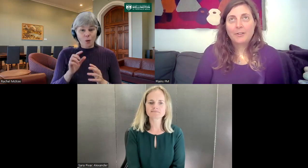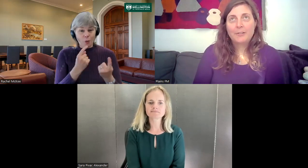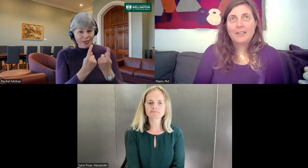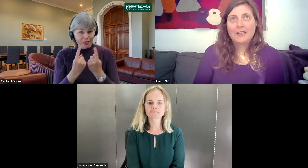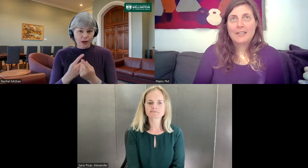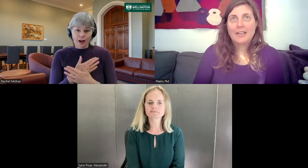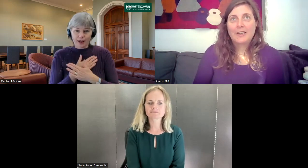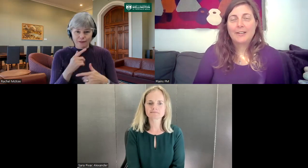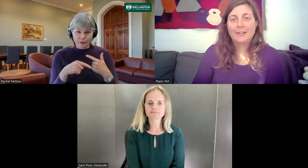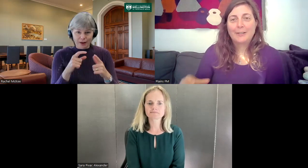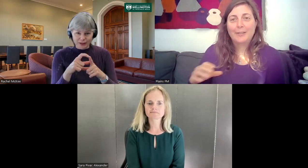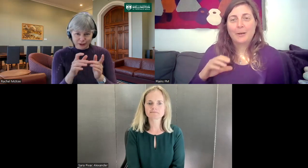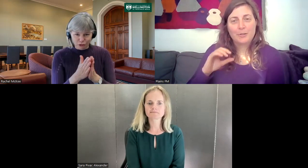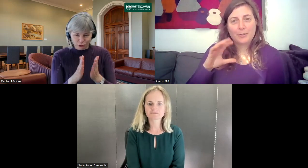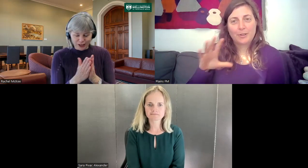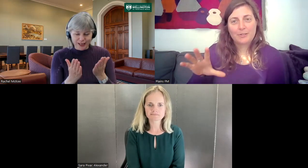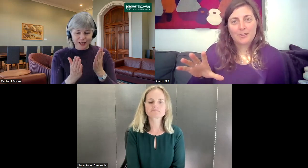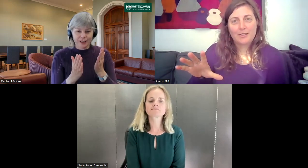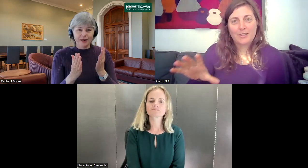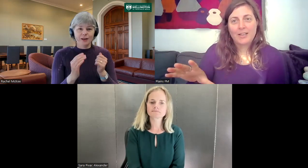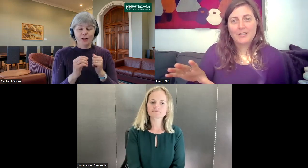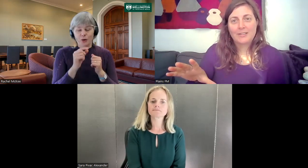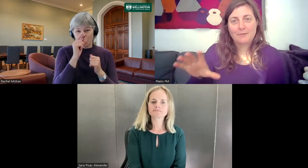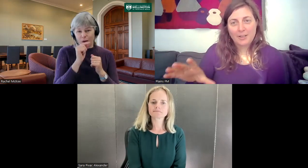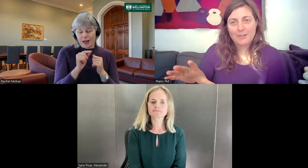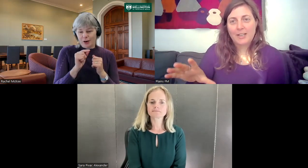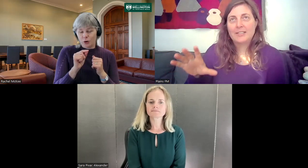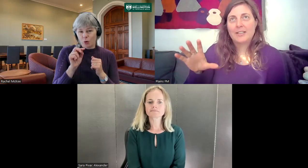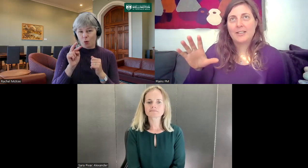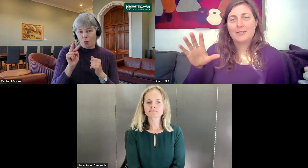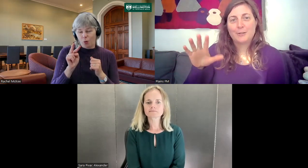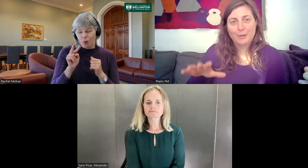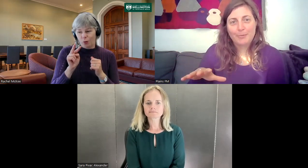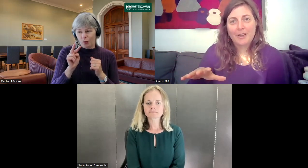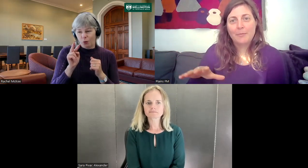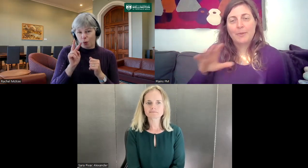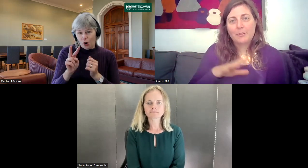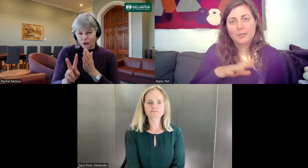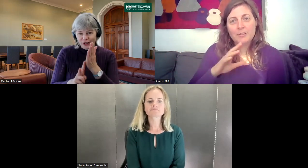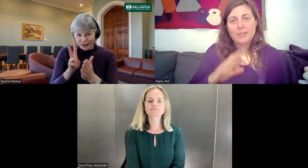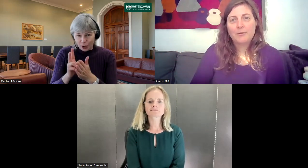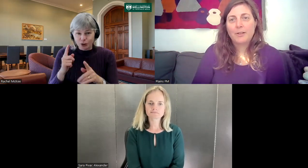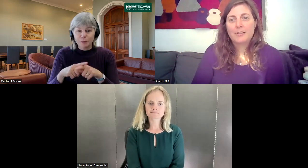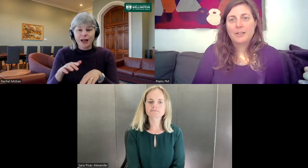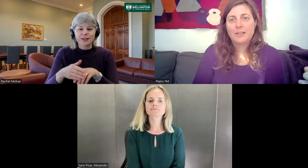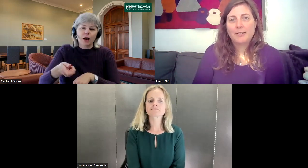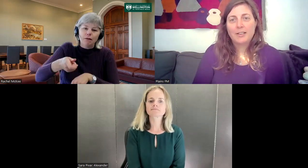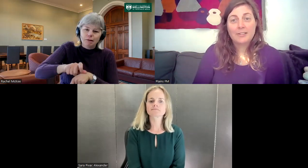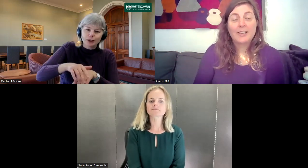not only is there the option to watch the signs, the video signs, and then to slow them down, but also the words are in English and